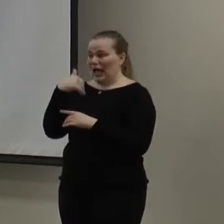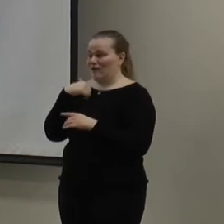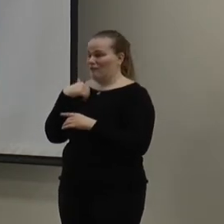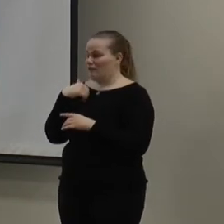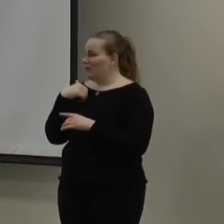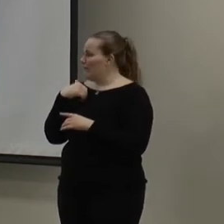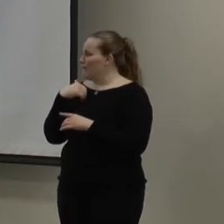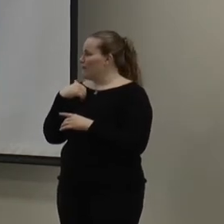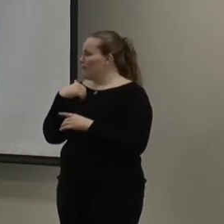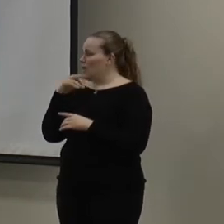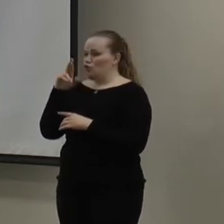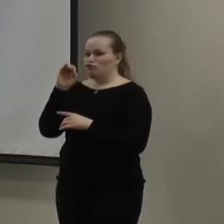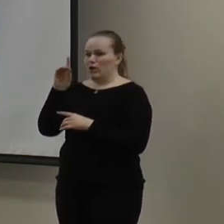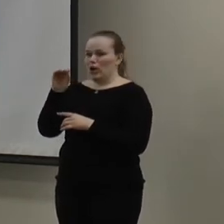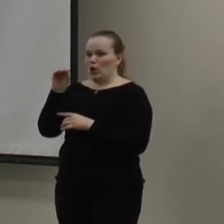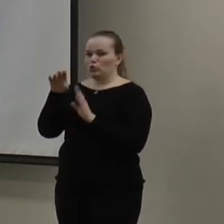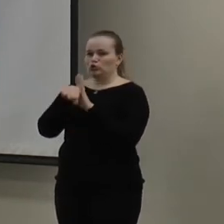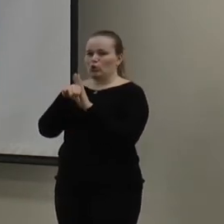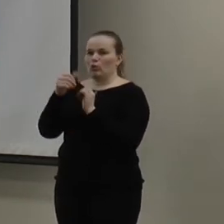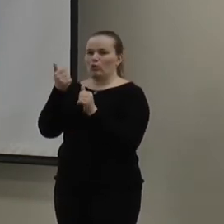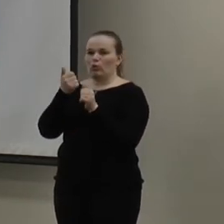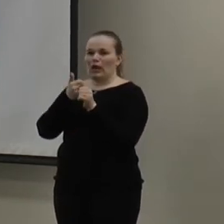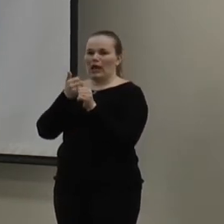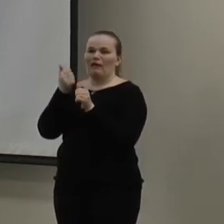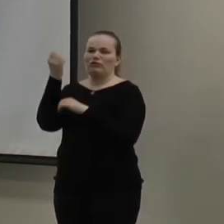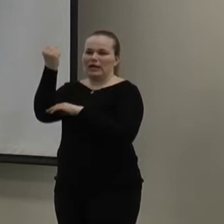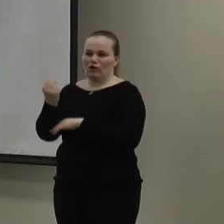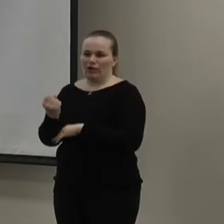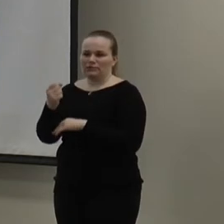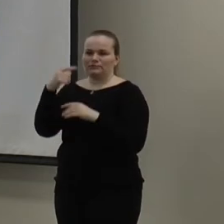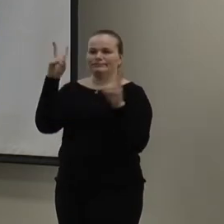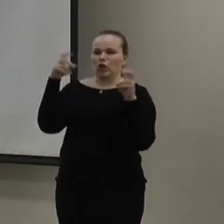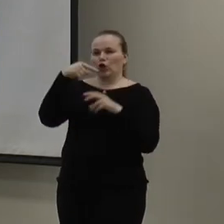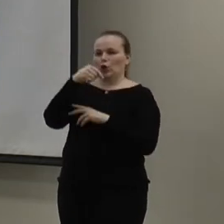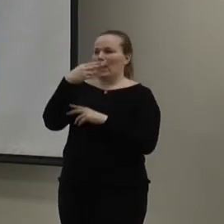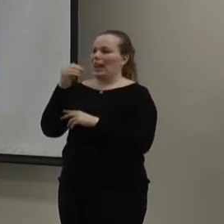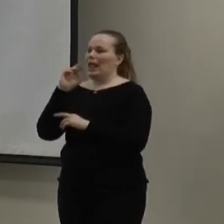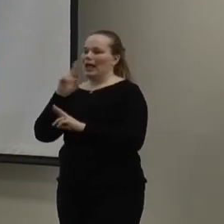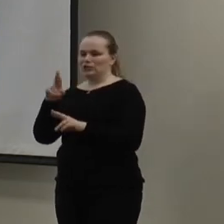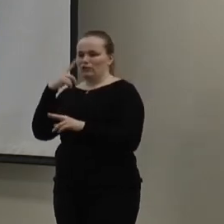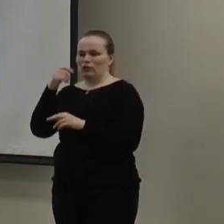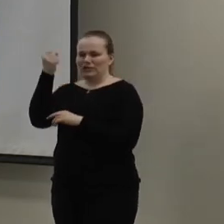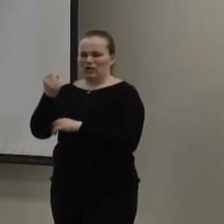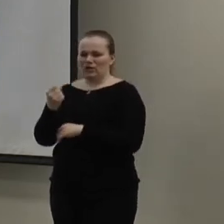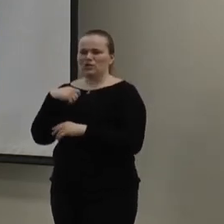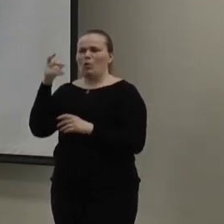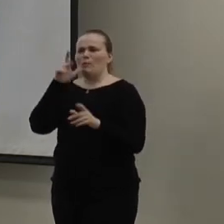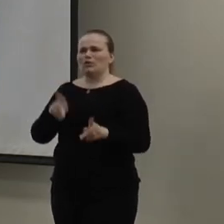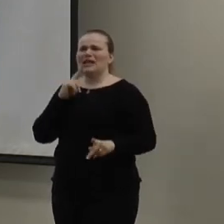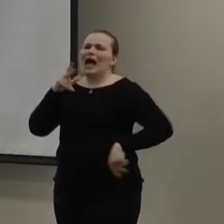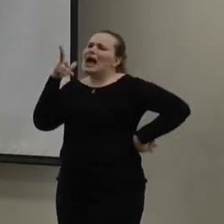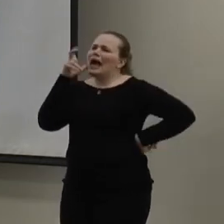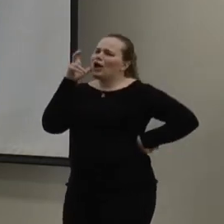radio show every Saturday. It's called Q&A with JEA. And a caller called in. And he's like, you know, I heard